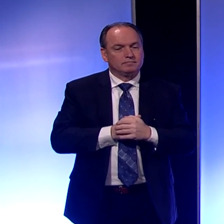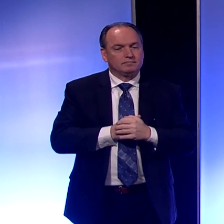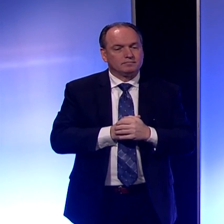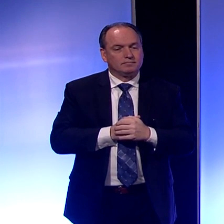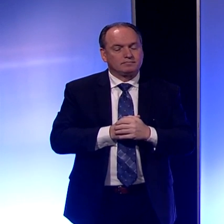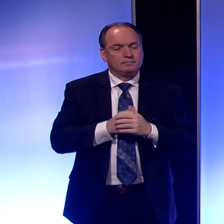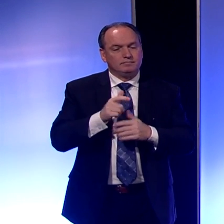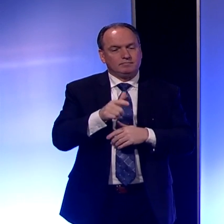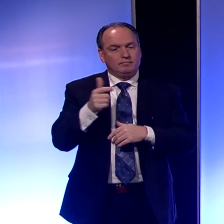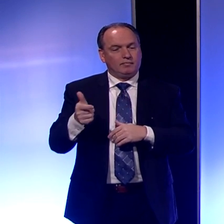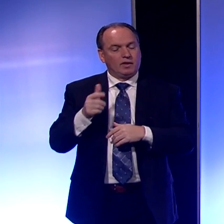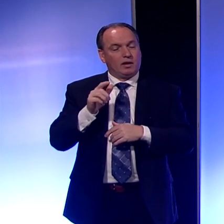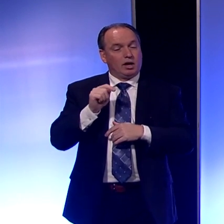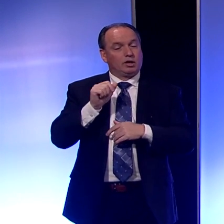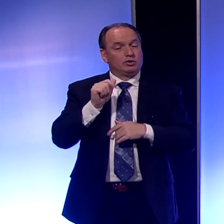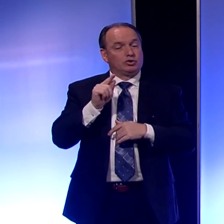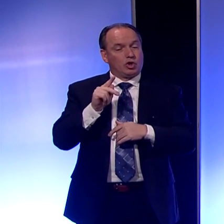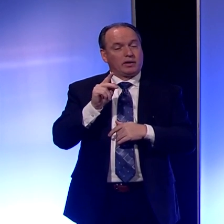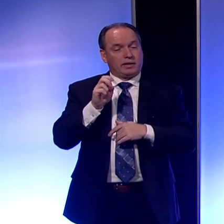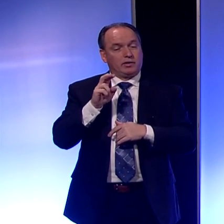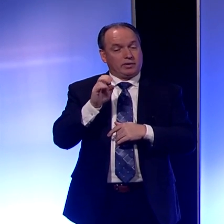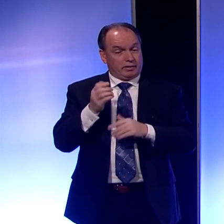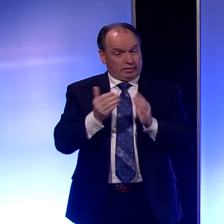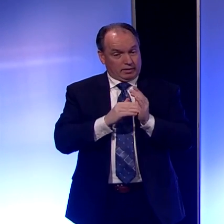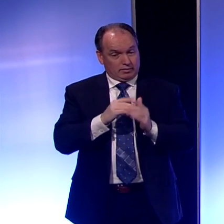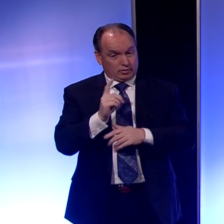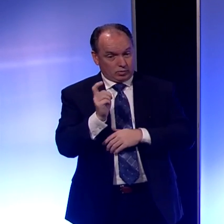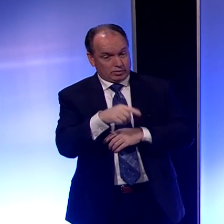Okay, now I'd like to ask Talk Erie, do you have another question?